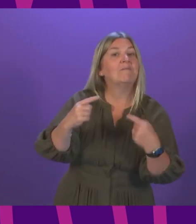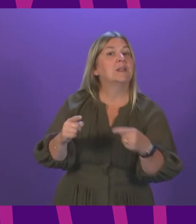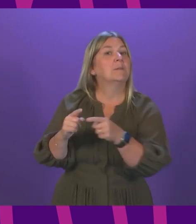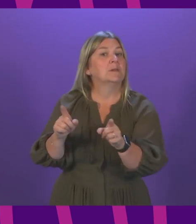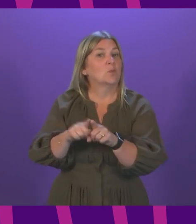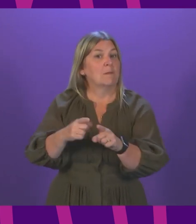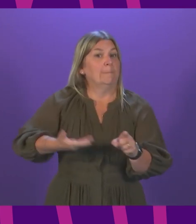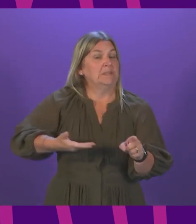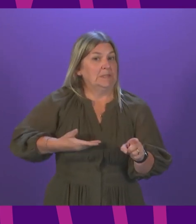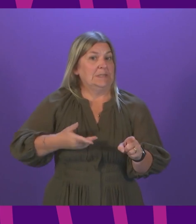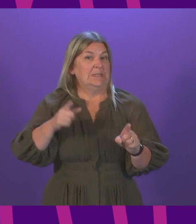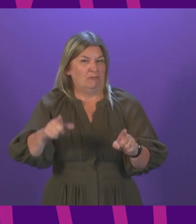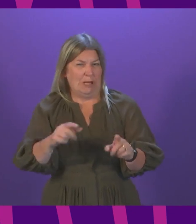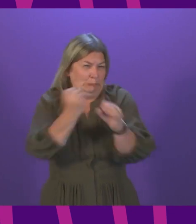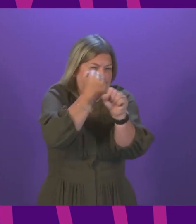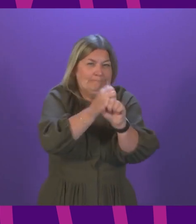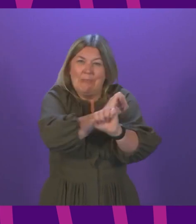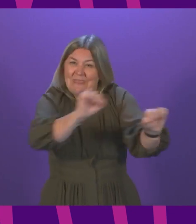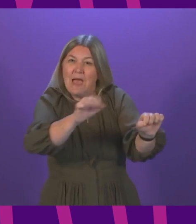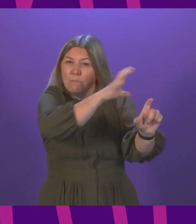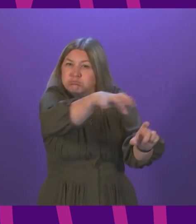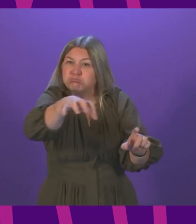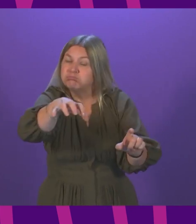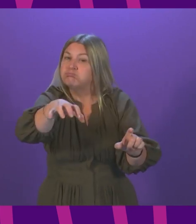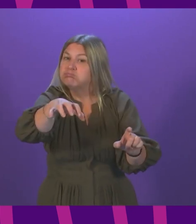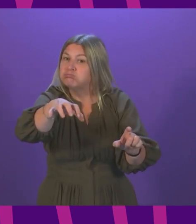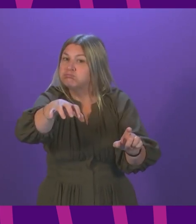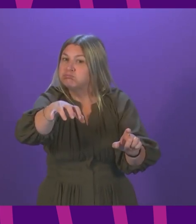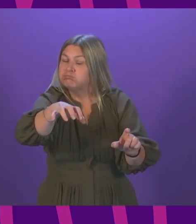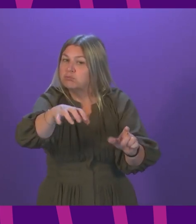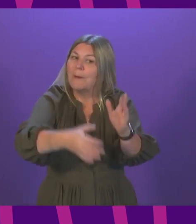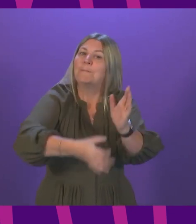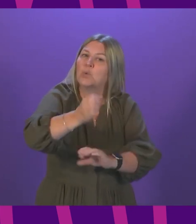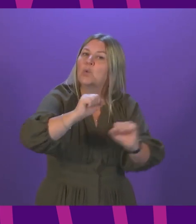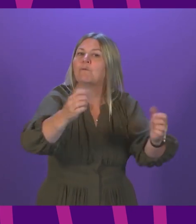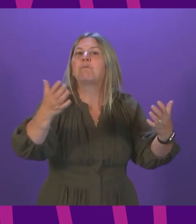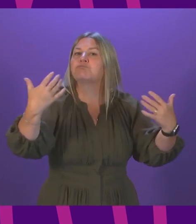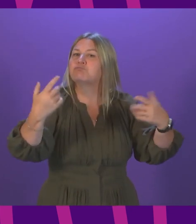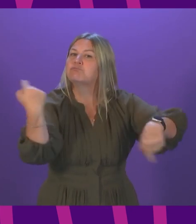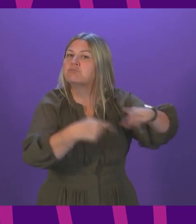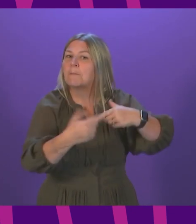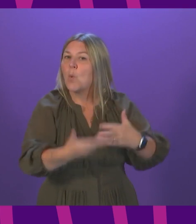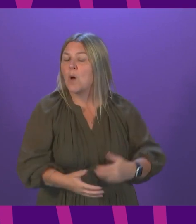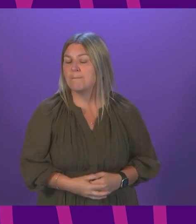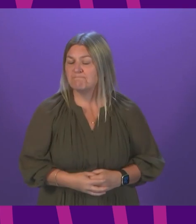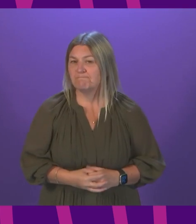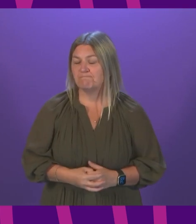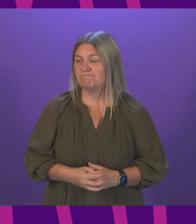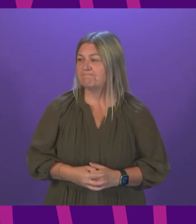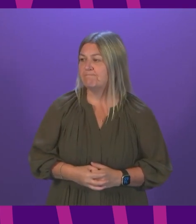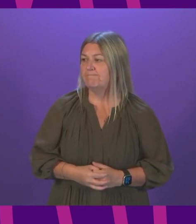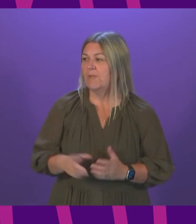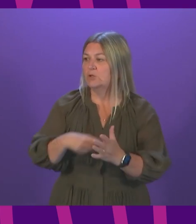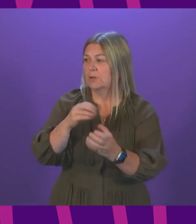make any necessary improvements with ventilation. We'll set out further details of that in due course. Jackie Bailey to be followed by Jackie Dunbar.